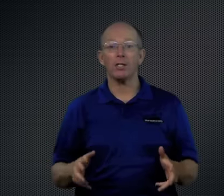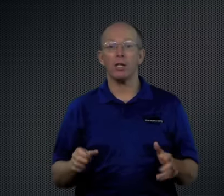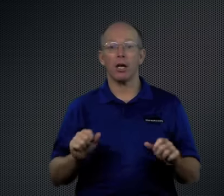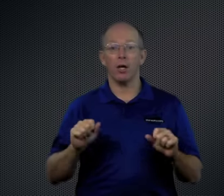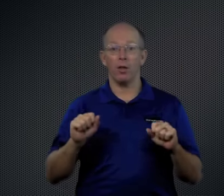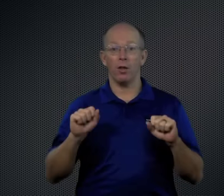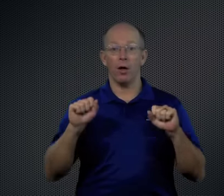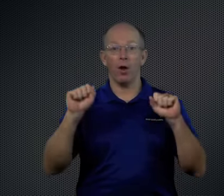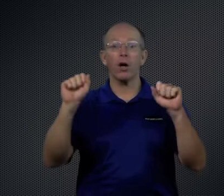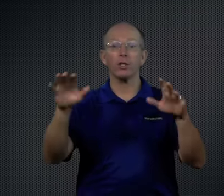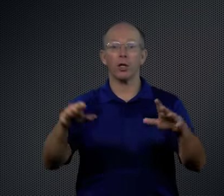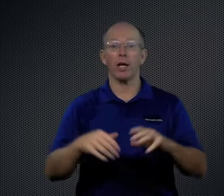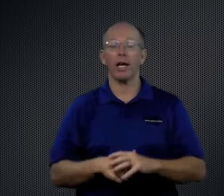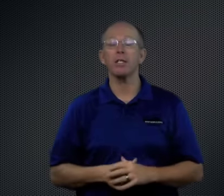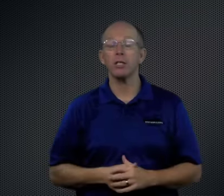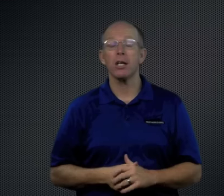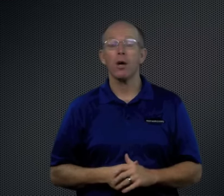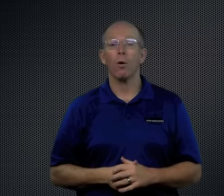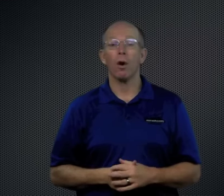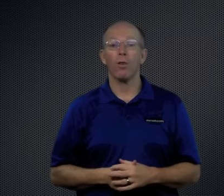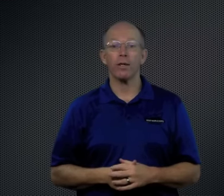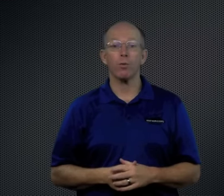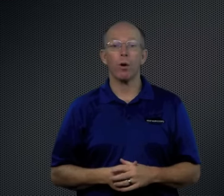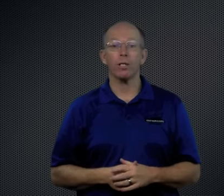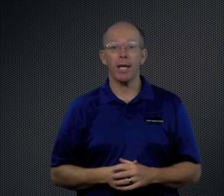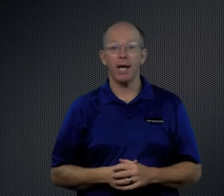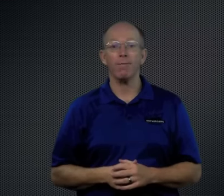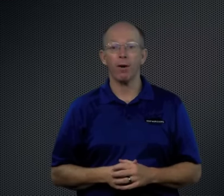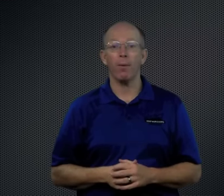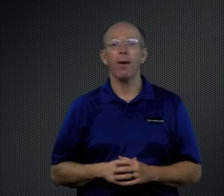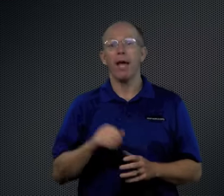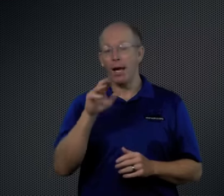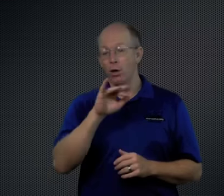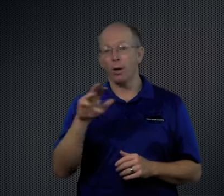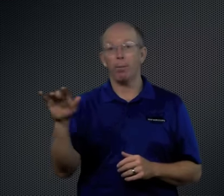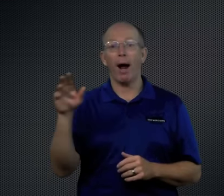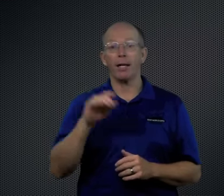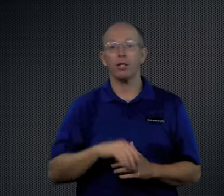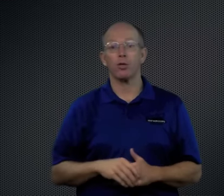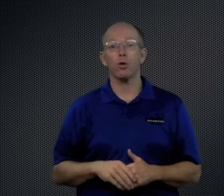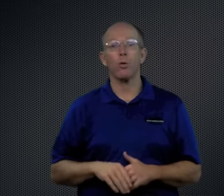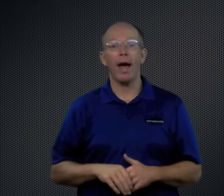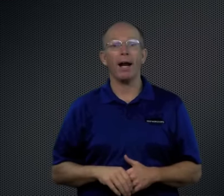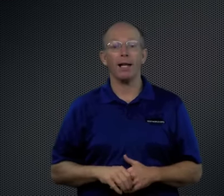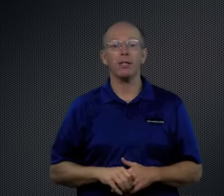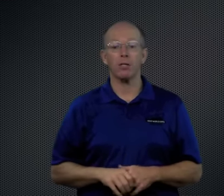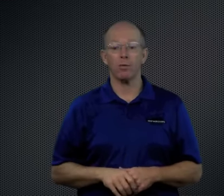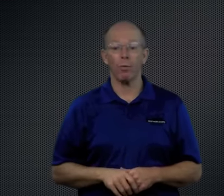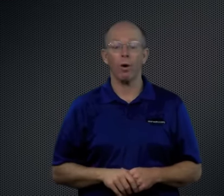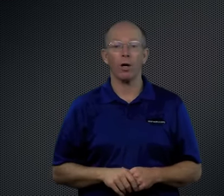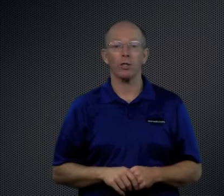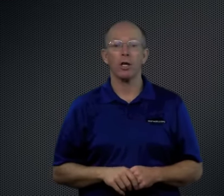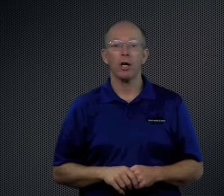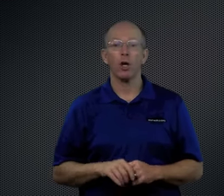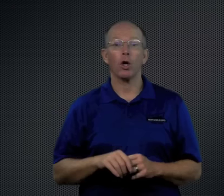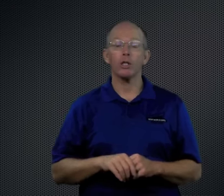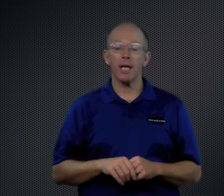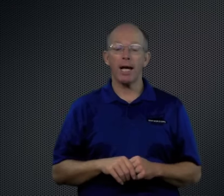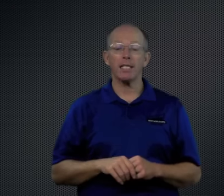to the larger list where these words came from. And you can practice through that list of words. Learnsigns